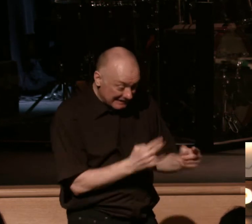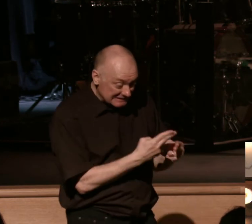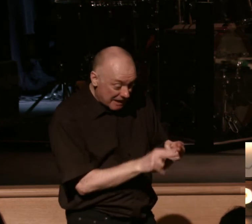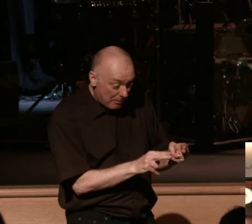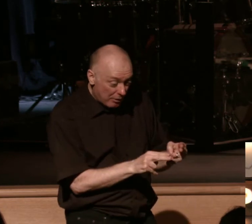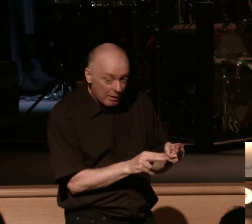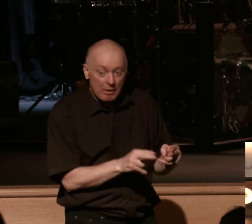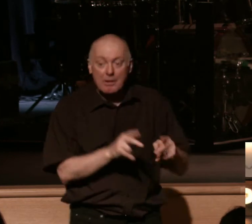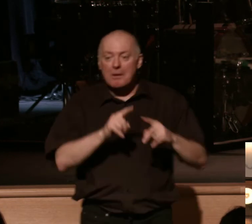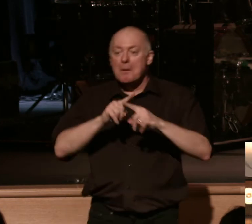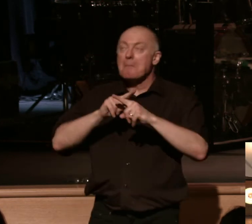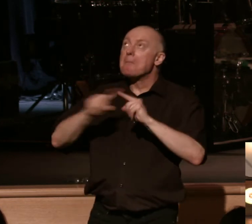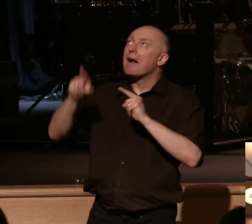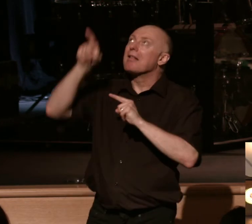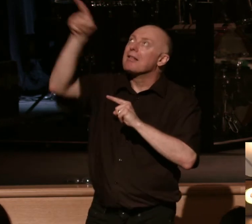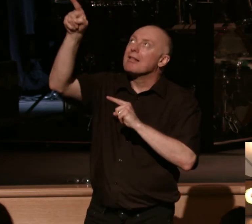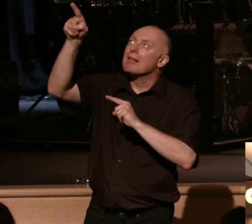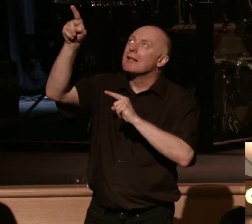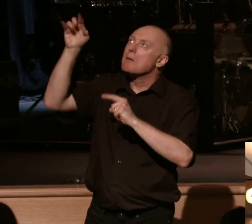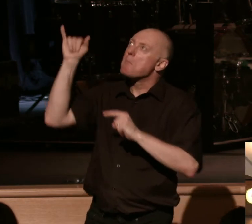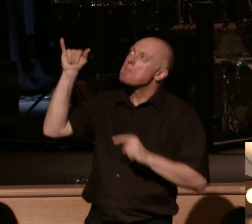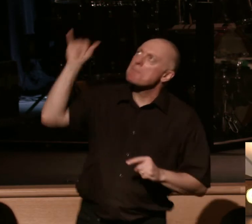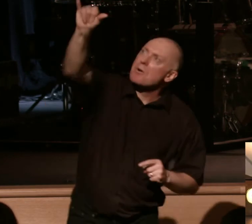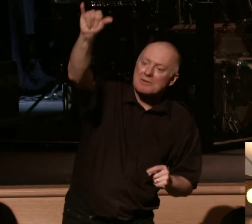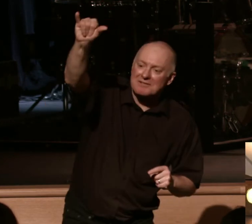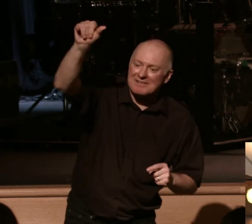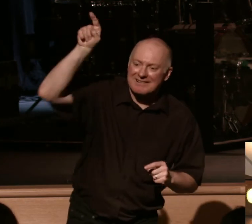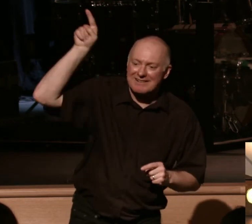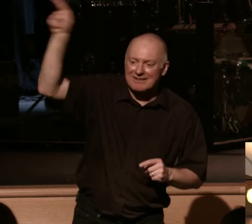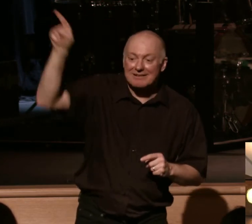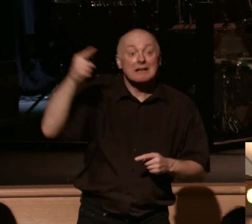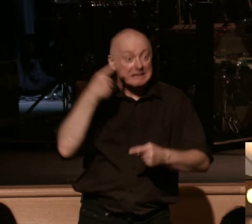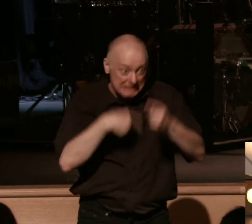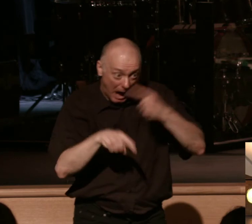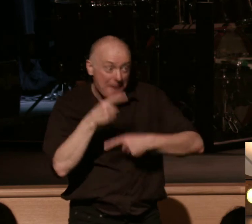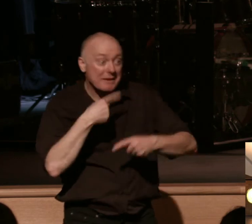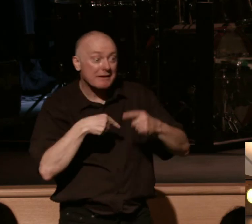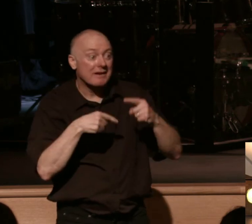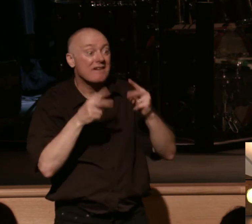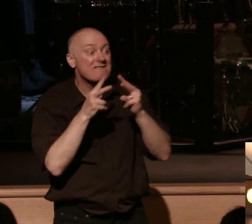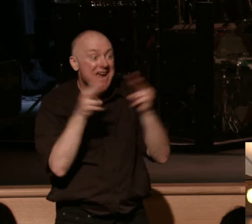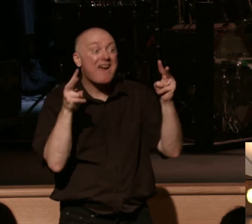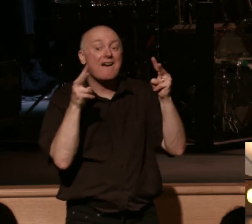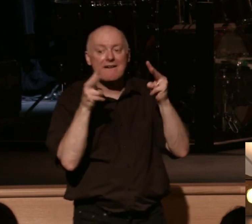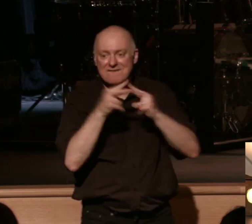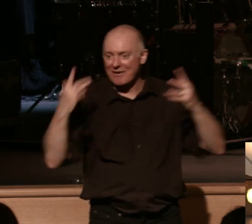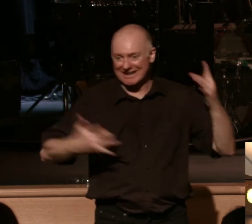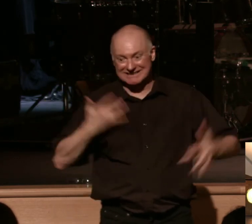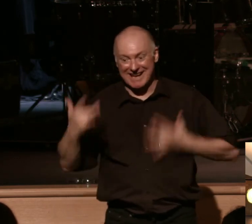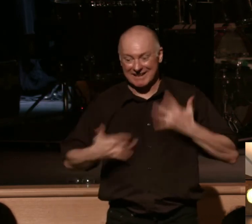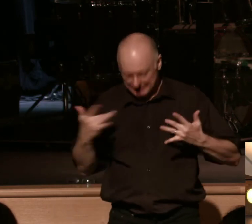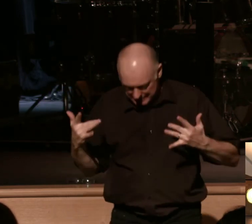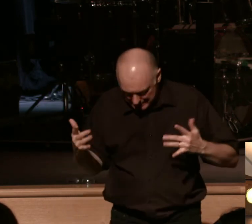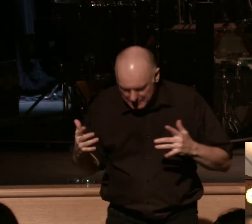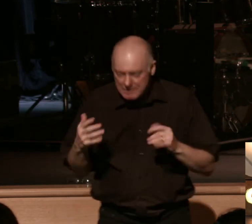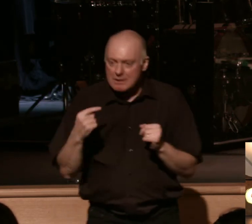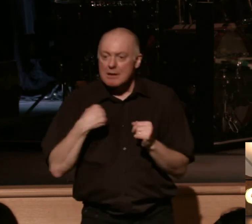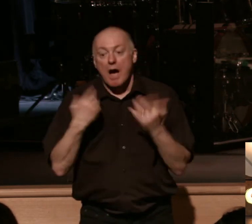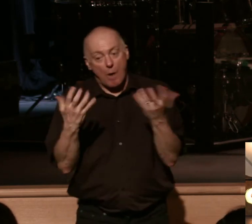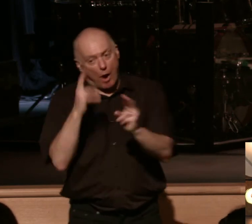in the heavens it is coming and that's very very exciting I want to honor two people in our